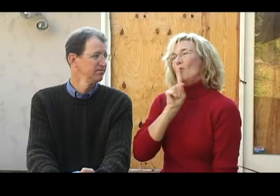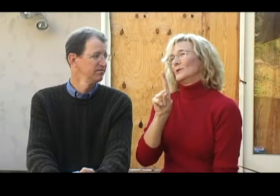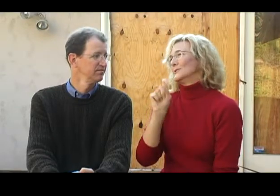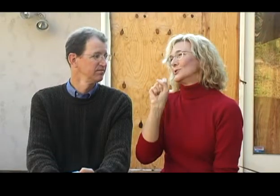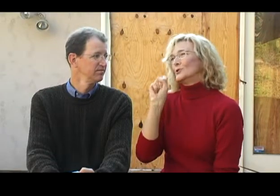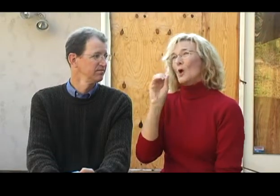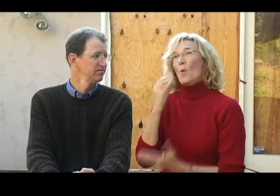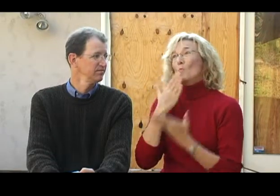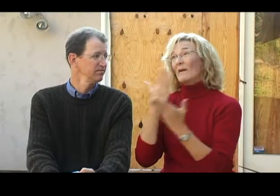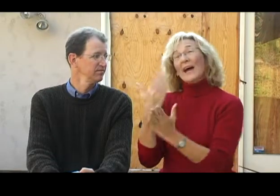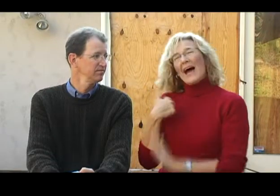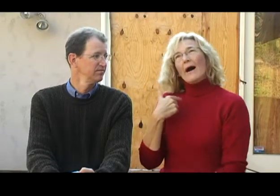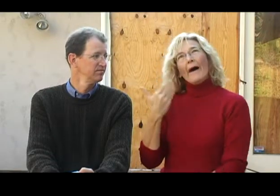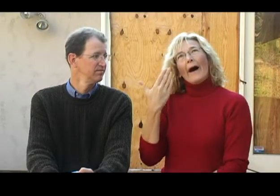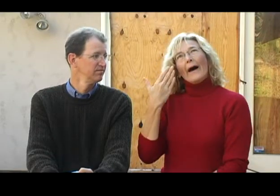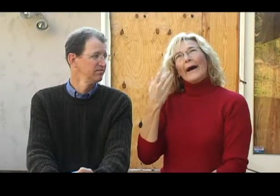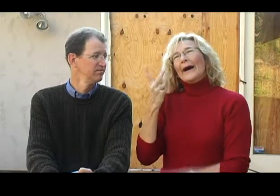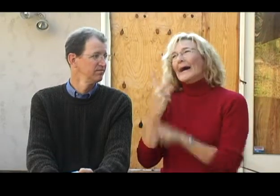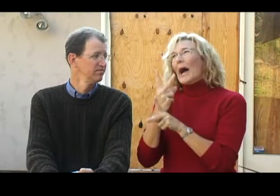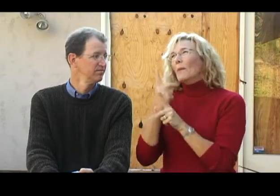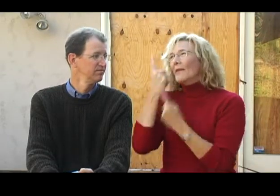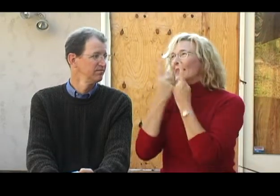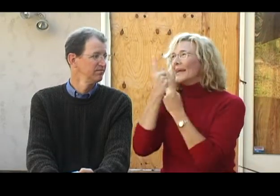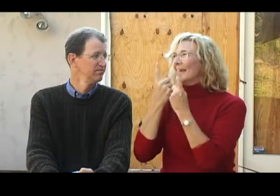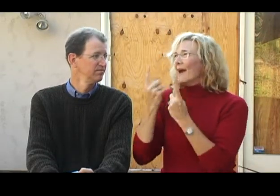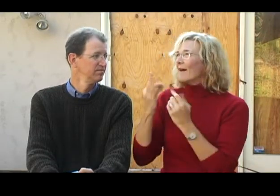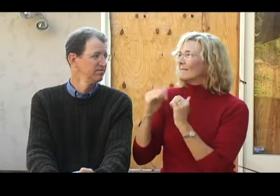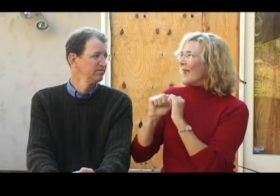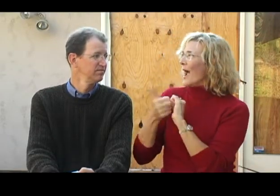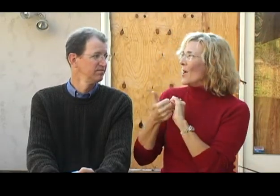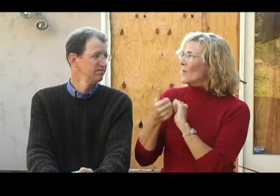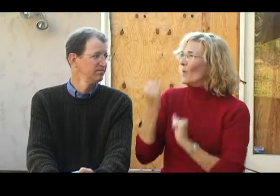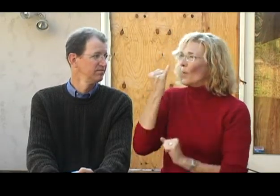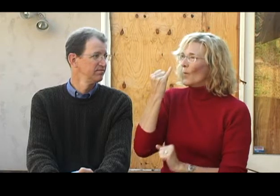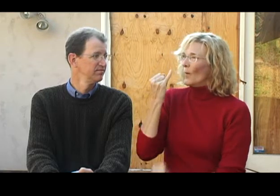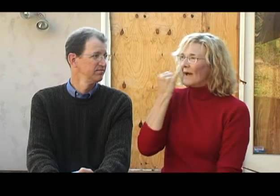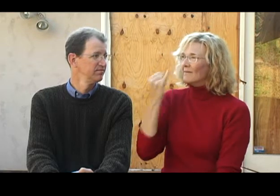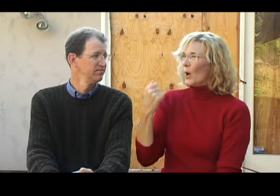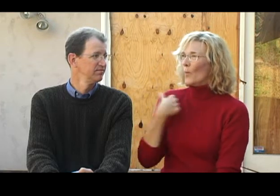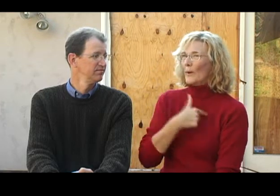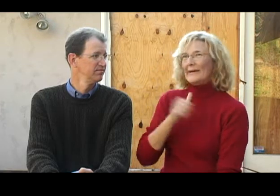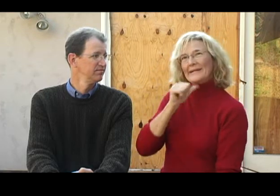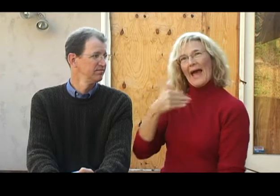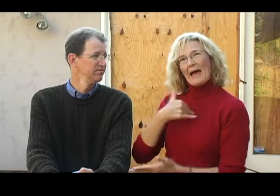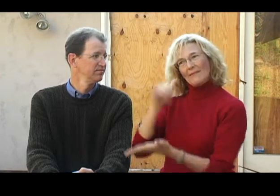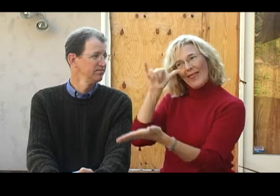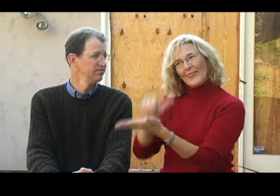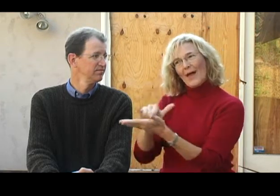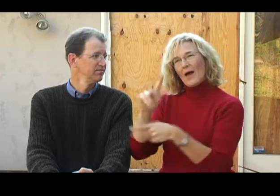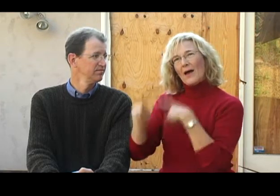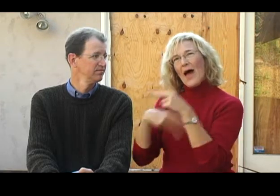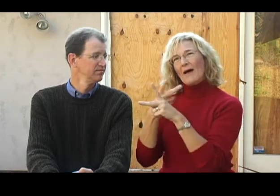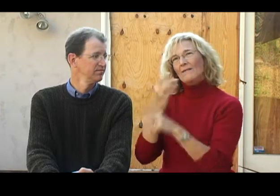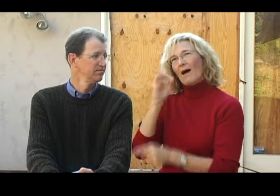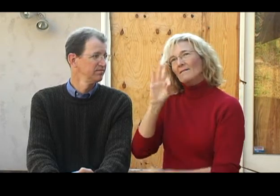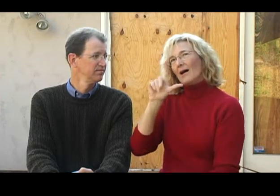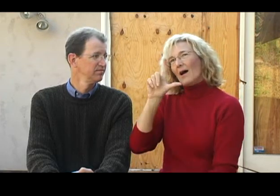We're truly so grateful. I keep thinking of how if we didn't have that kind of